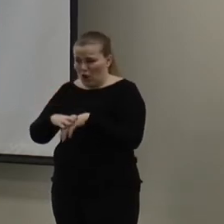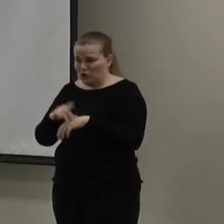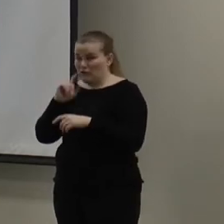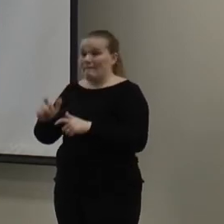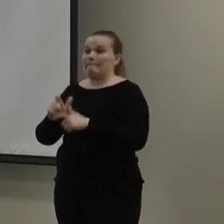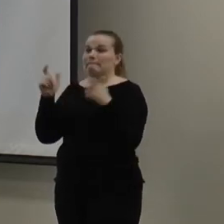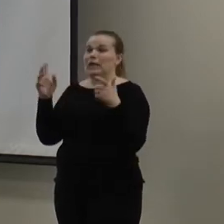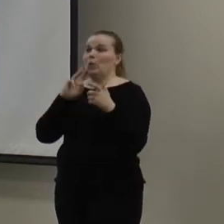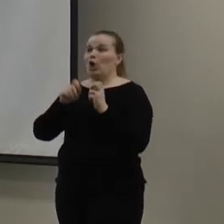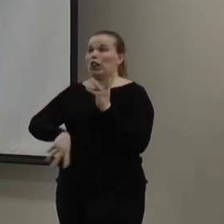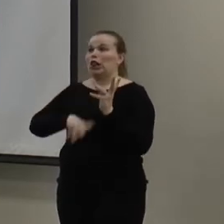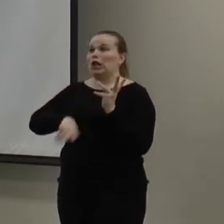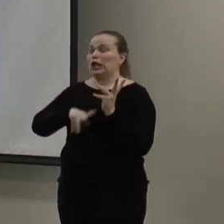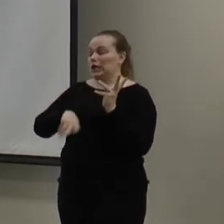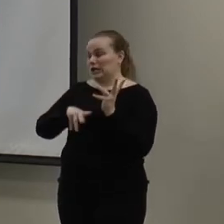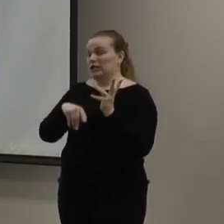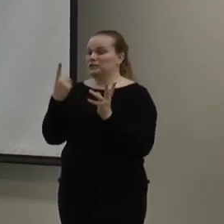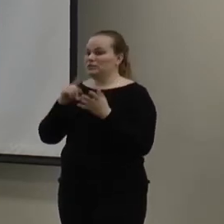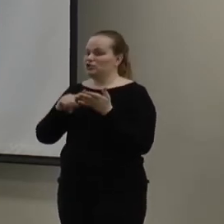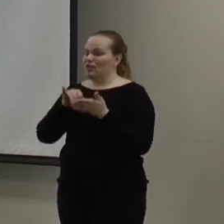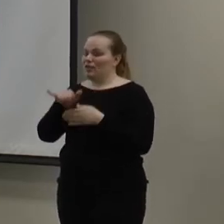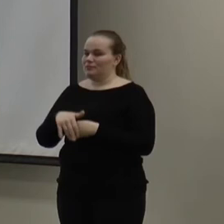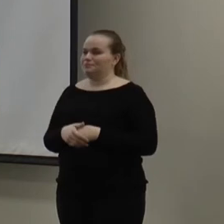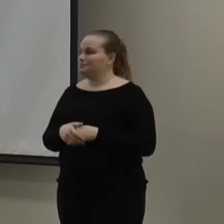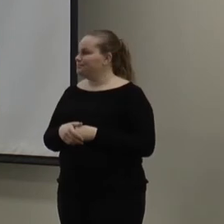water leak? Definitely something to check out about.